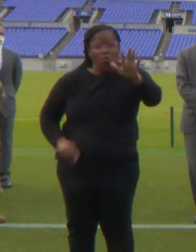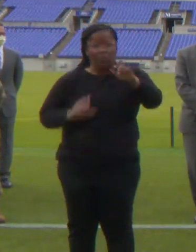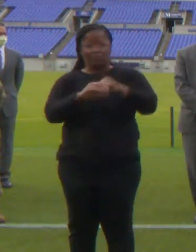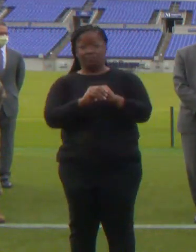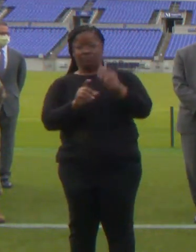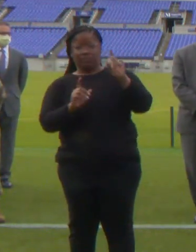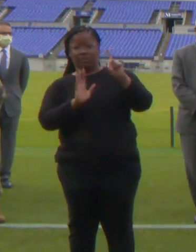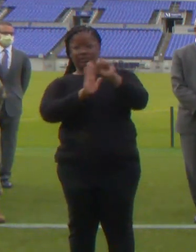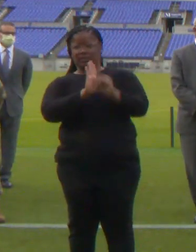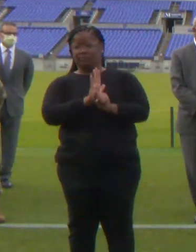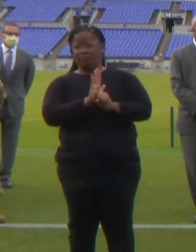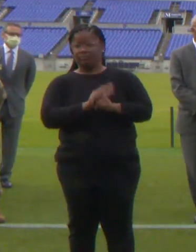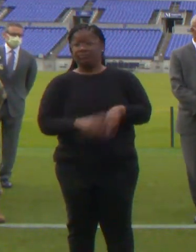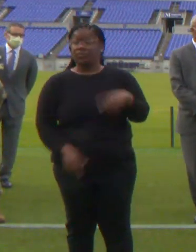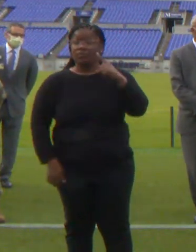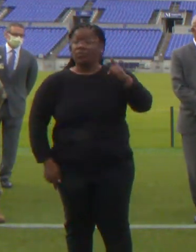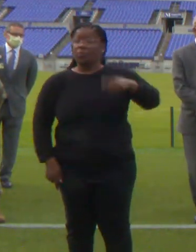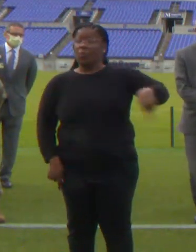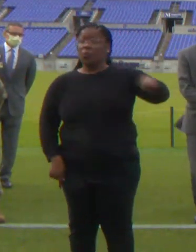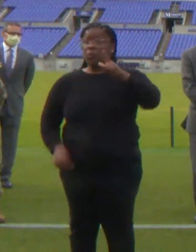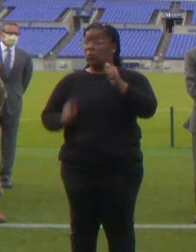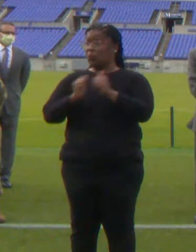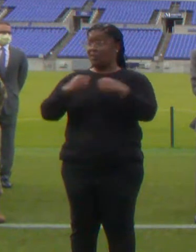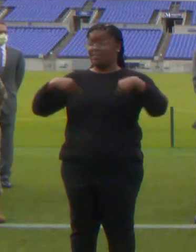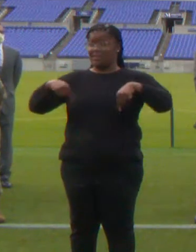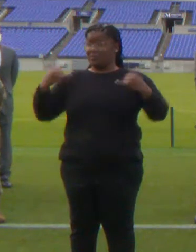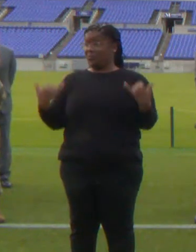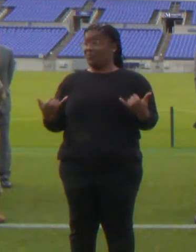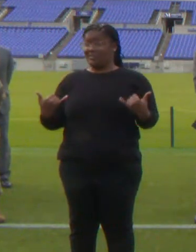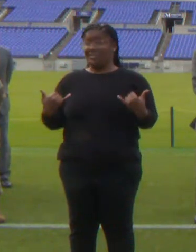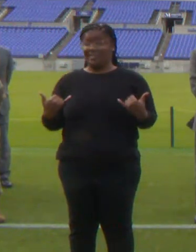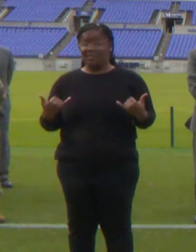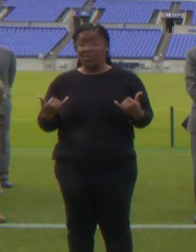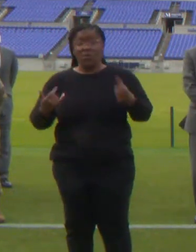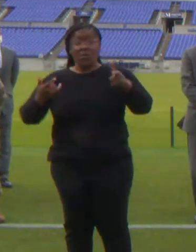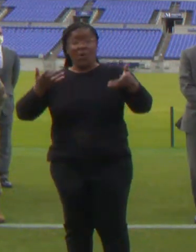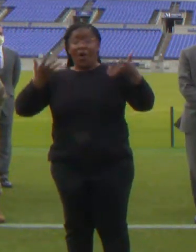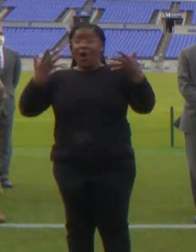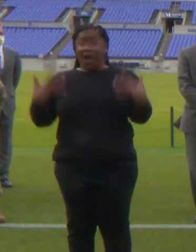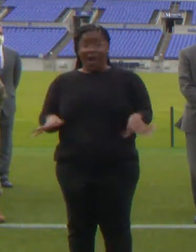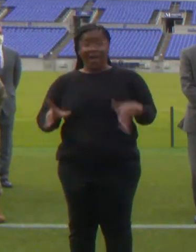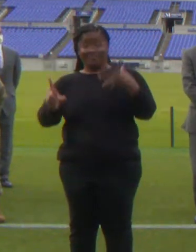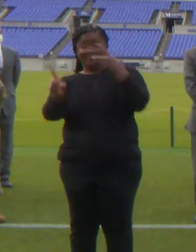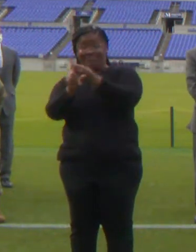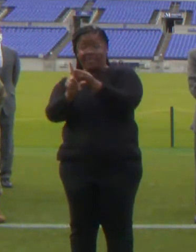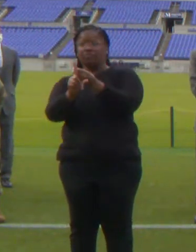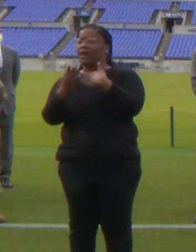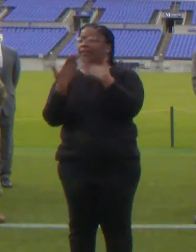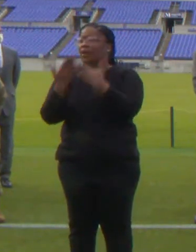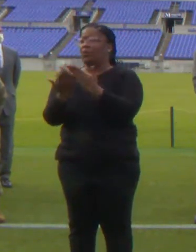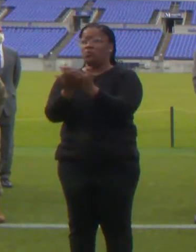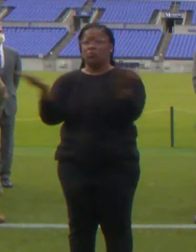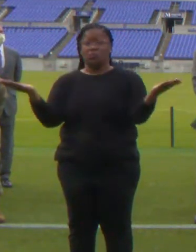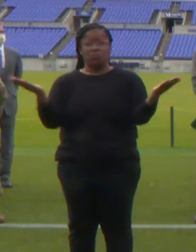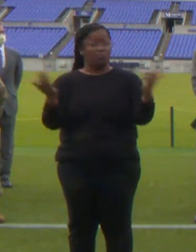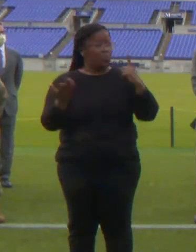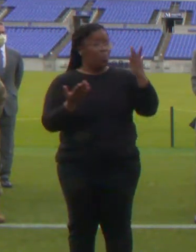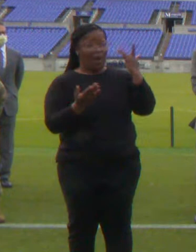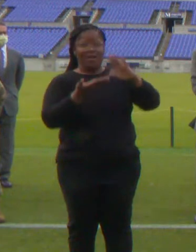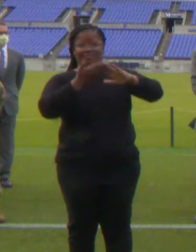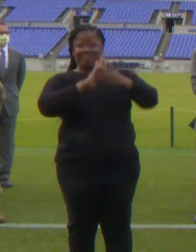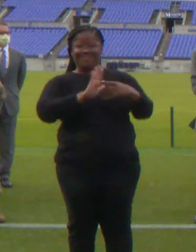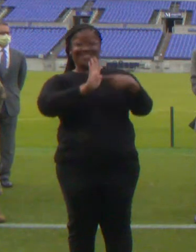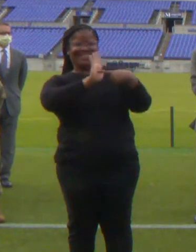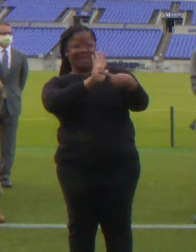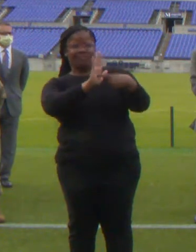you who are with us today are already vaccinated, I thank you for being an example to your congregation,